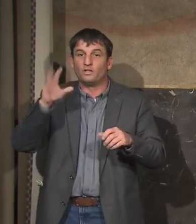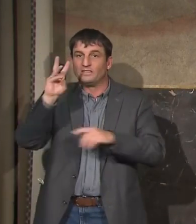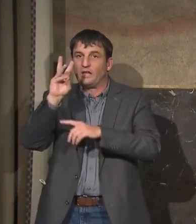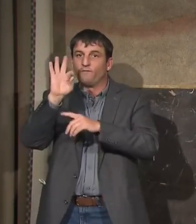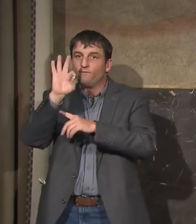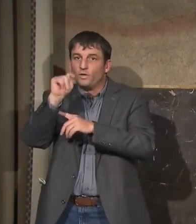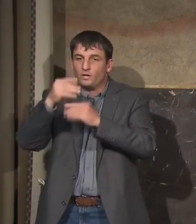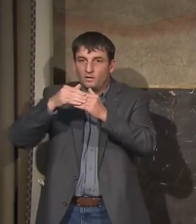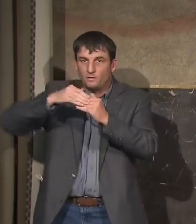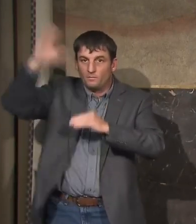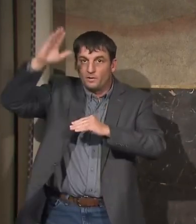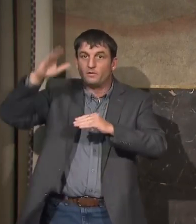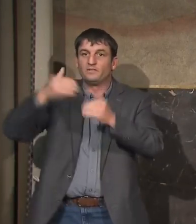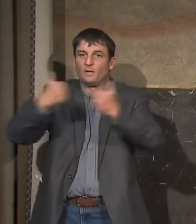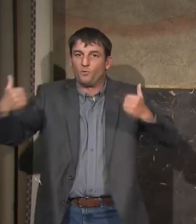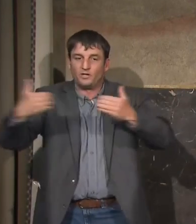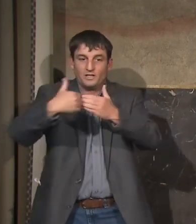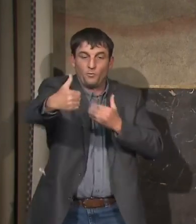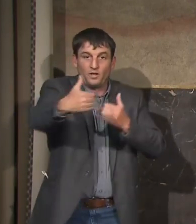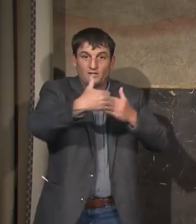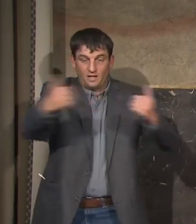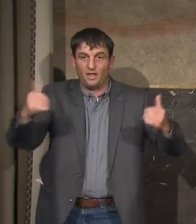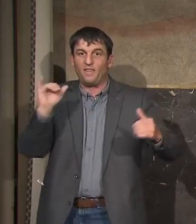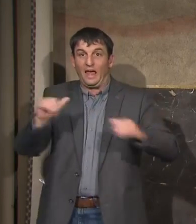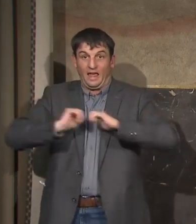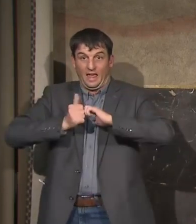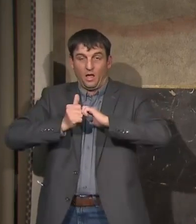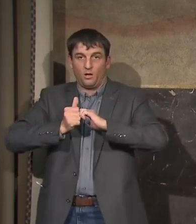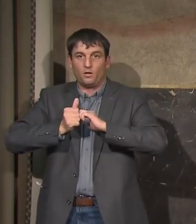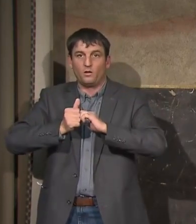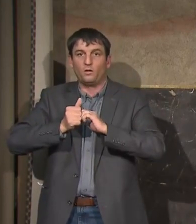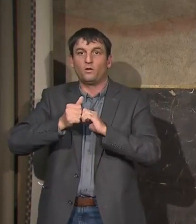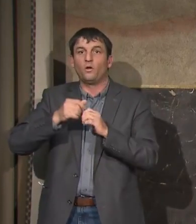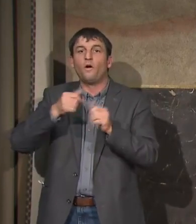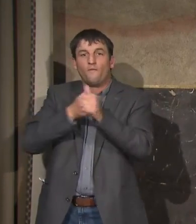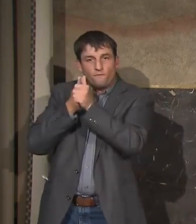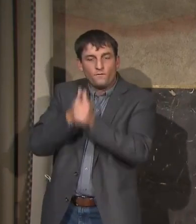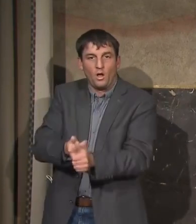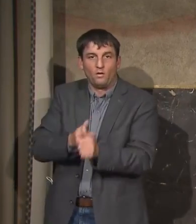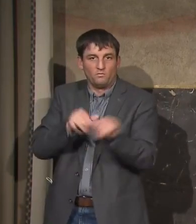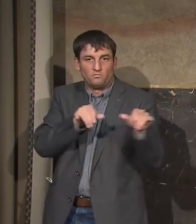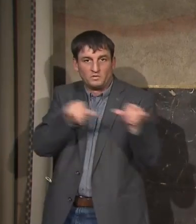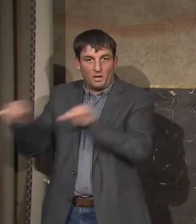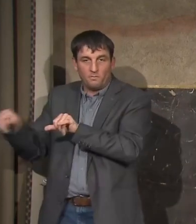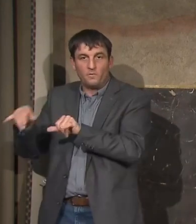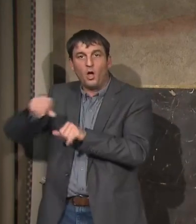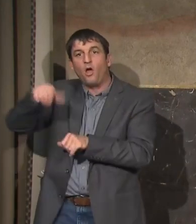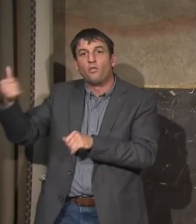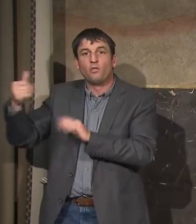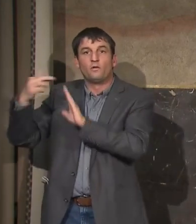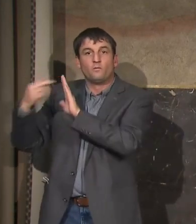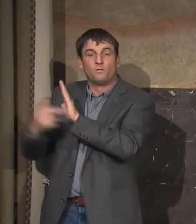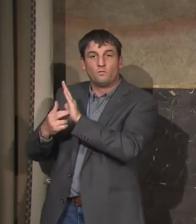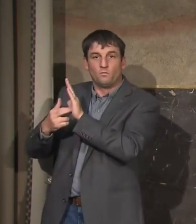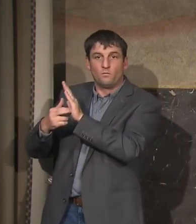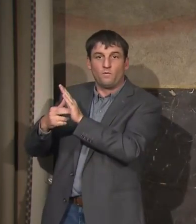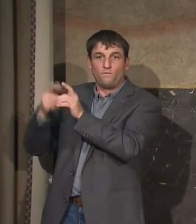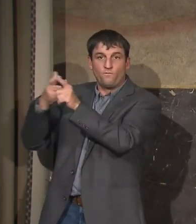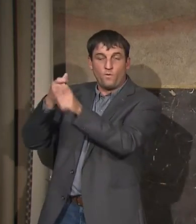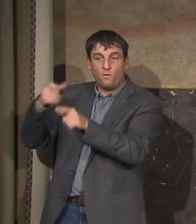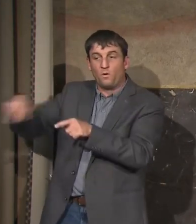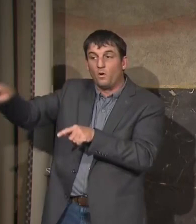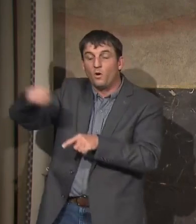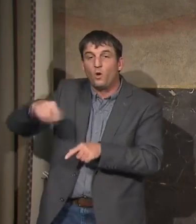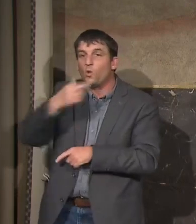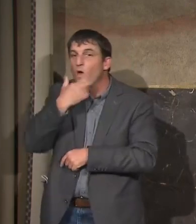separation. And so in that regard, it's very consistent with all of the guidance that we're giving to restaurants